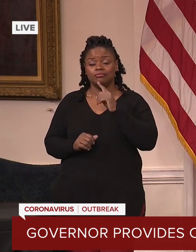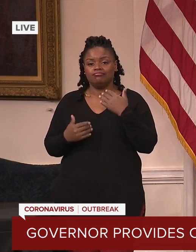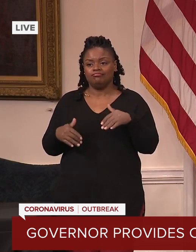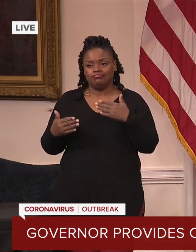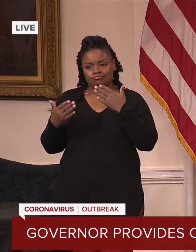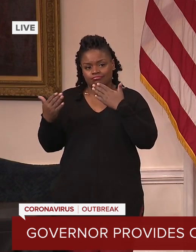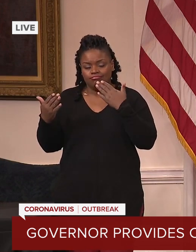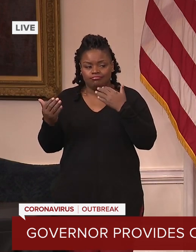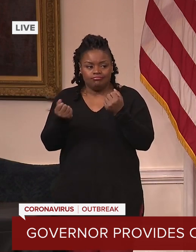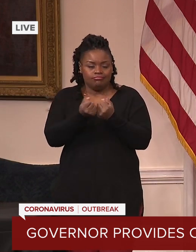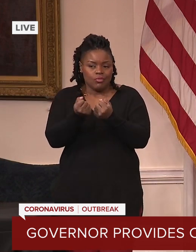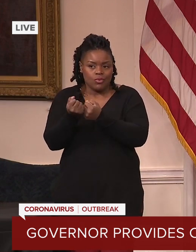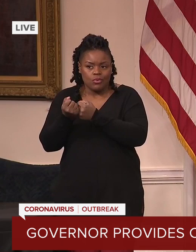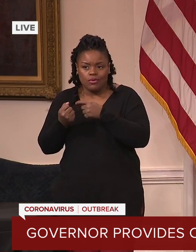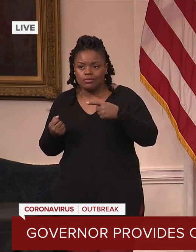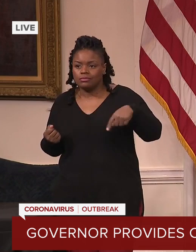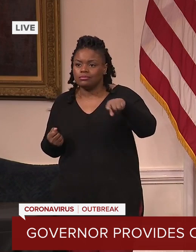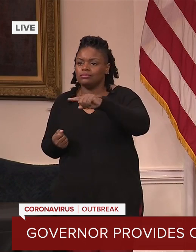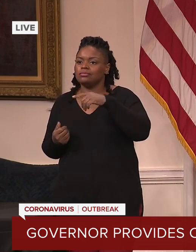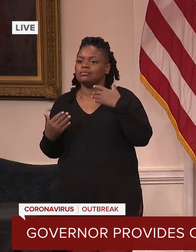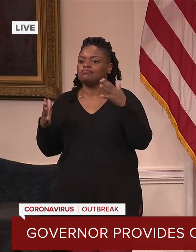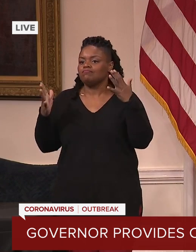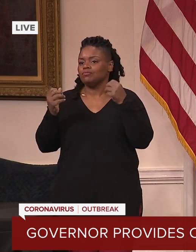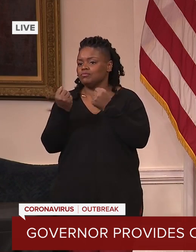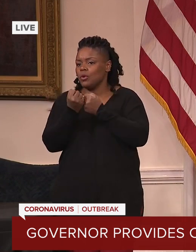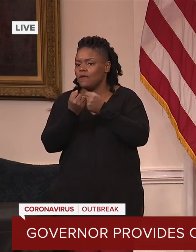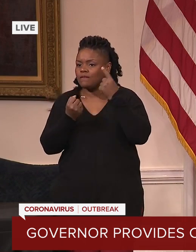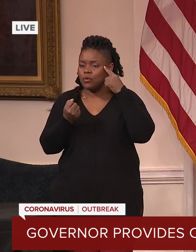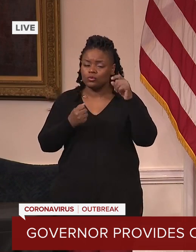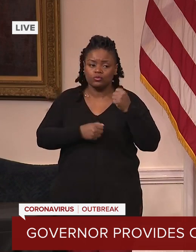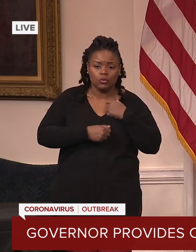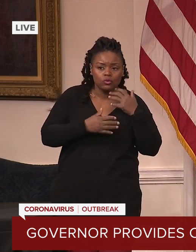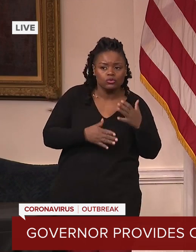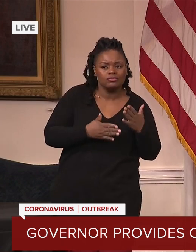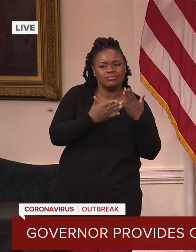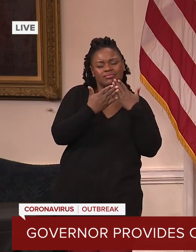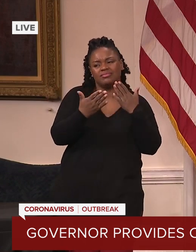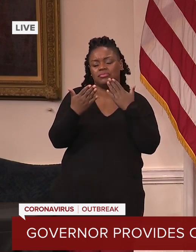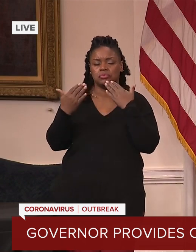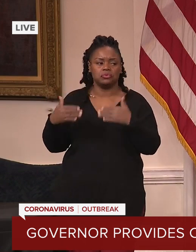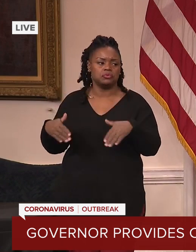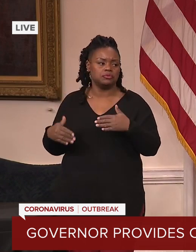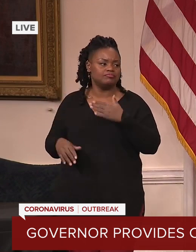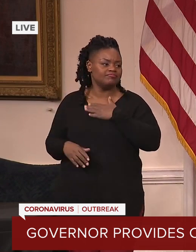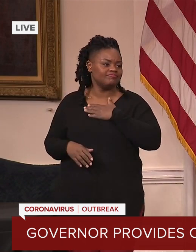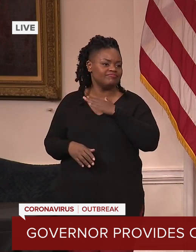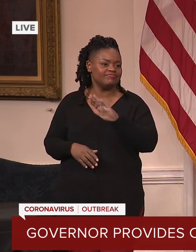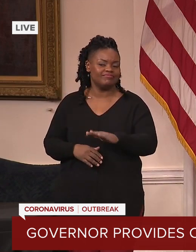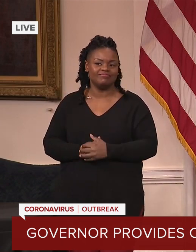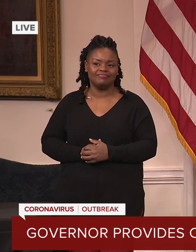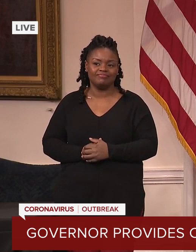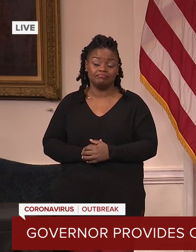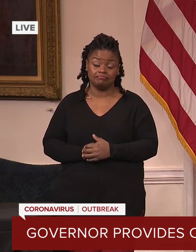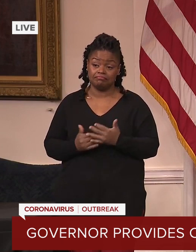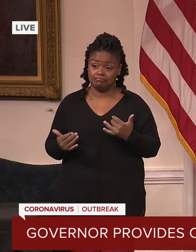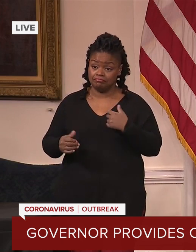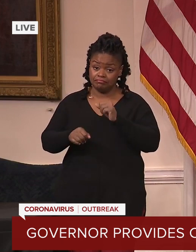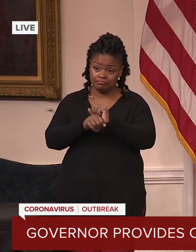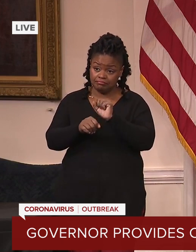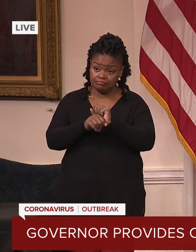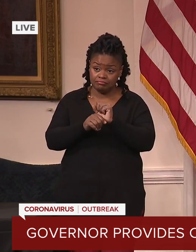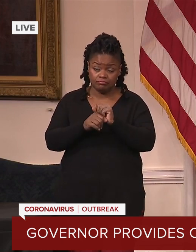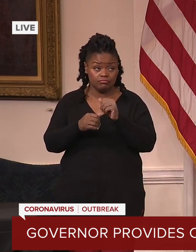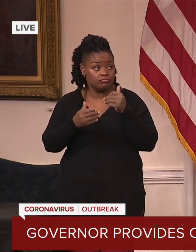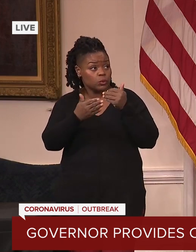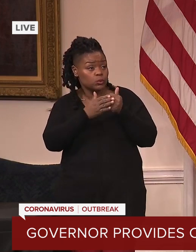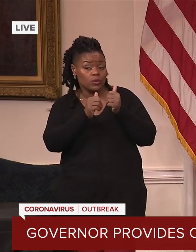well as the National Guard and others in this effort. Over the last few weeks, we've been working very closely both with our federal